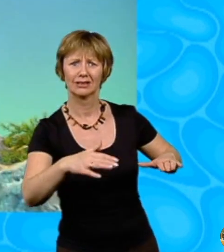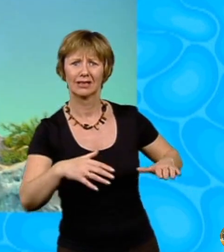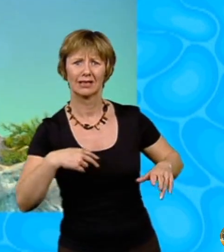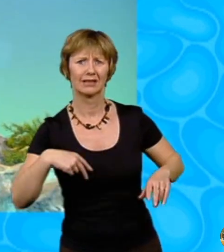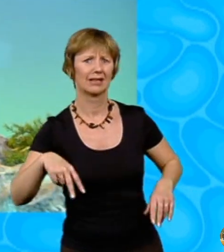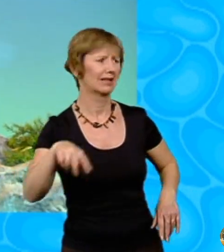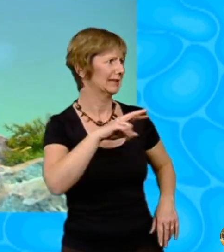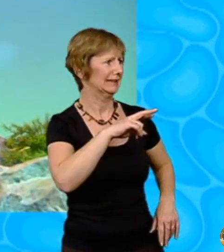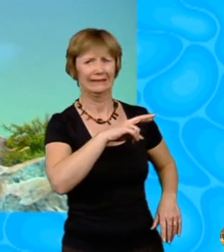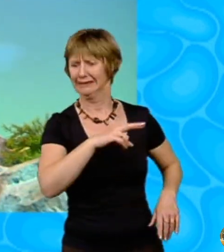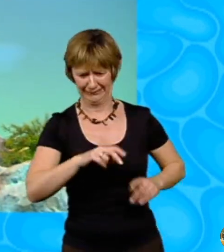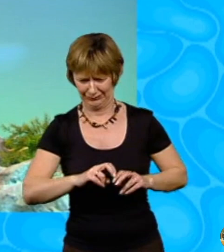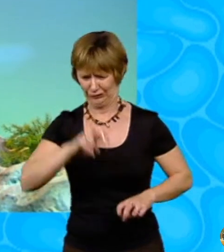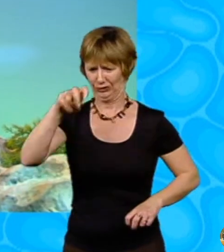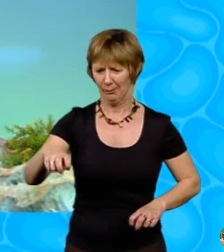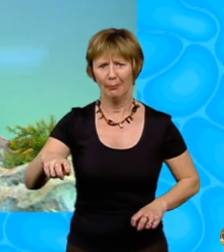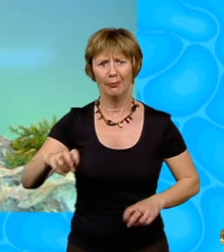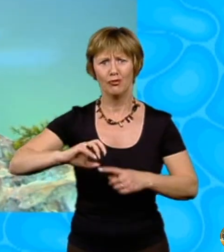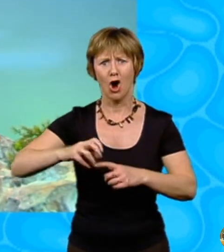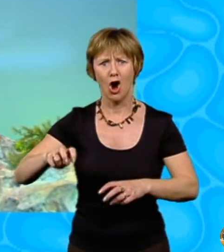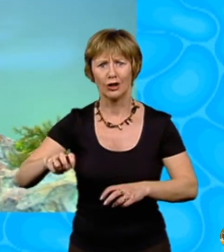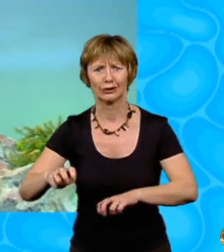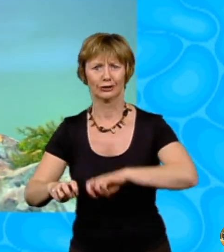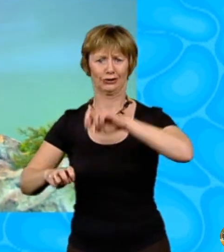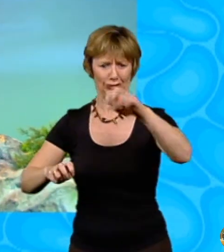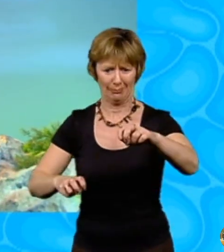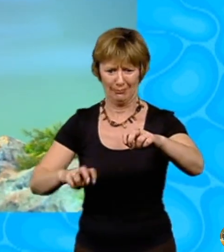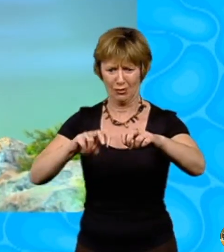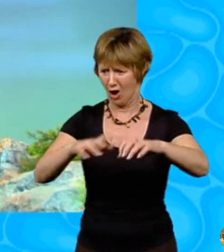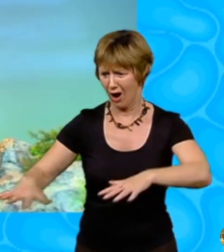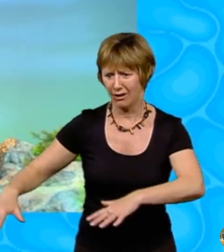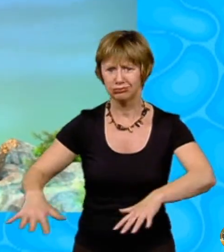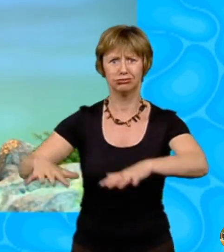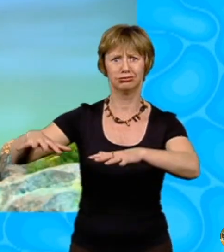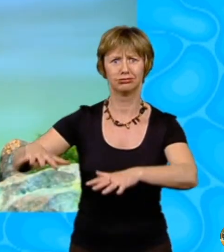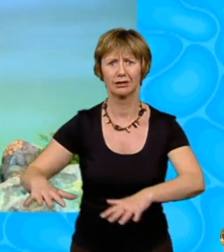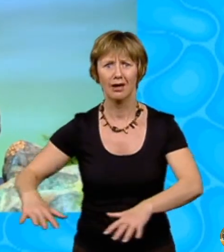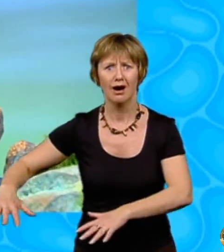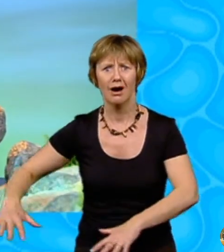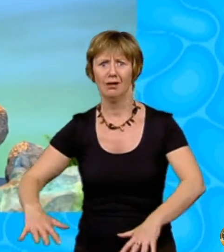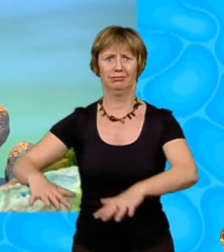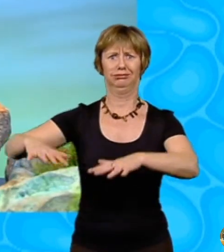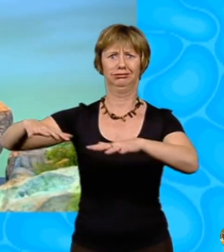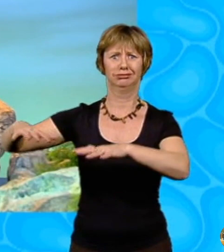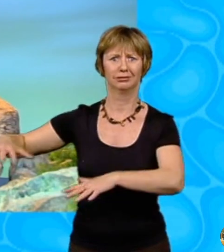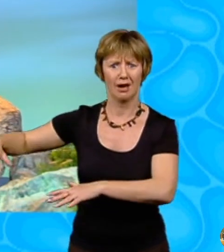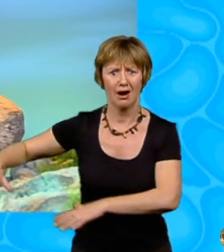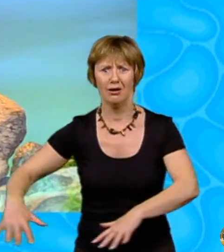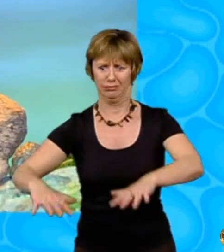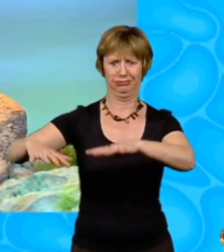I turned and ran, jumping up onto first one rock, then the next one higher up, then the next. The tide crashed around